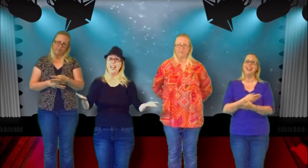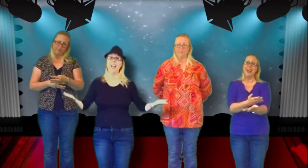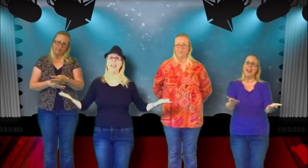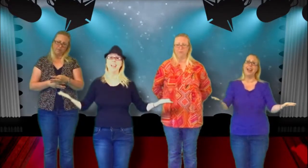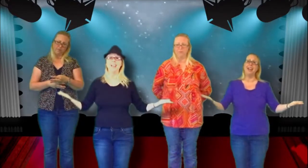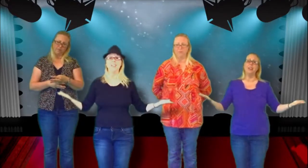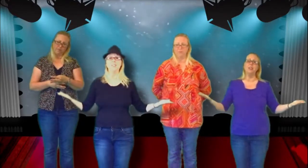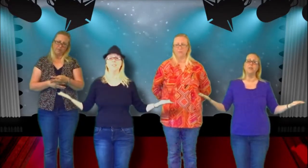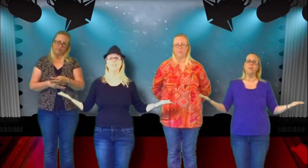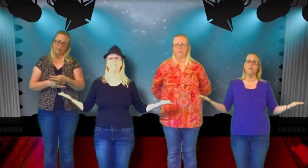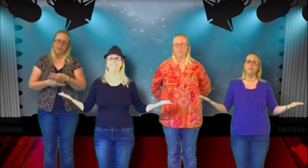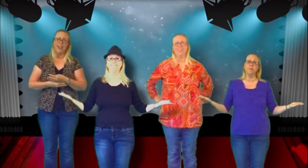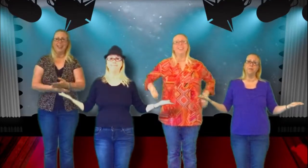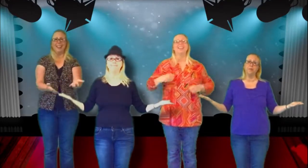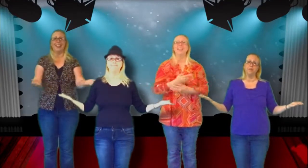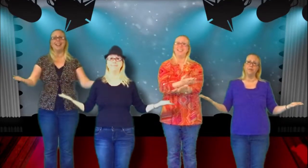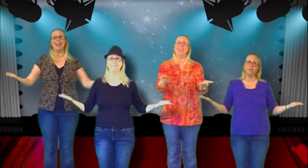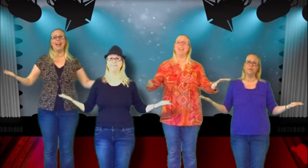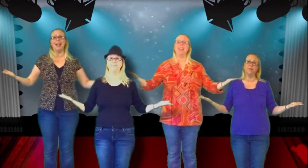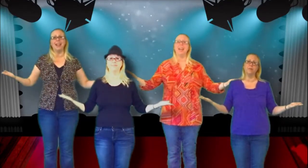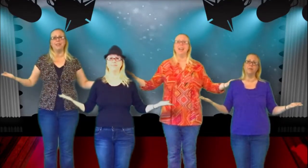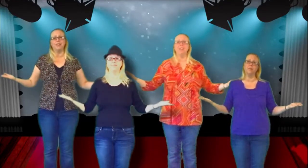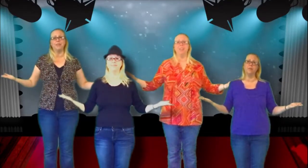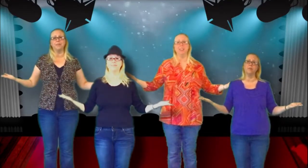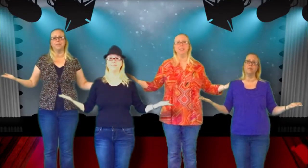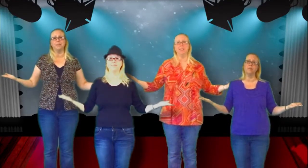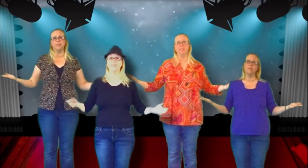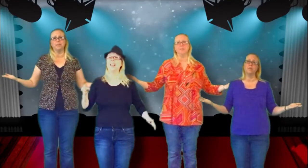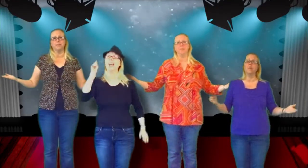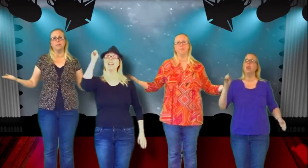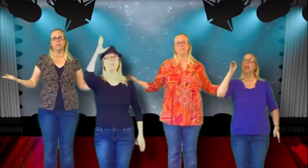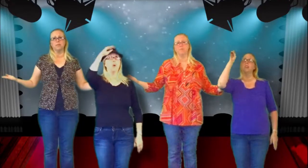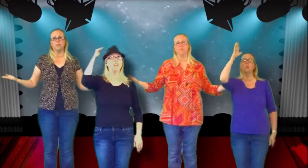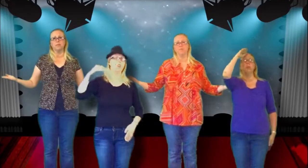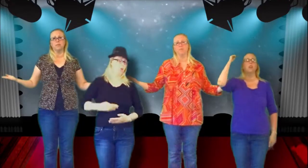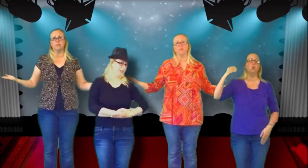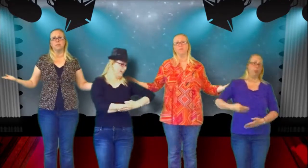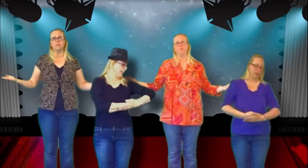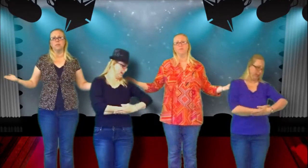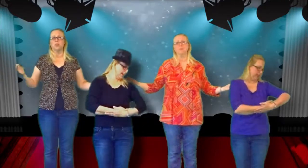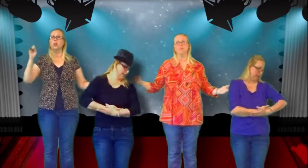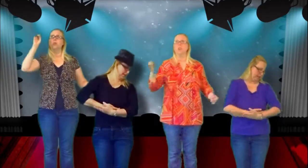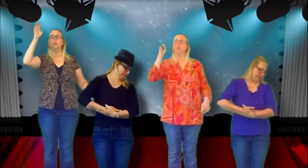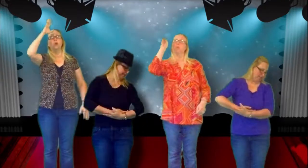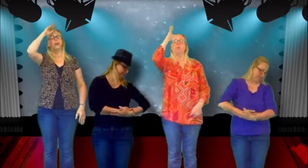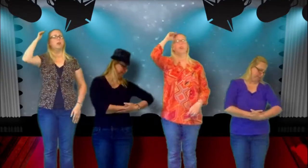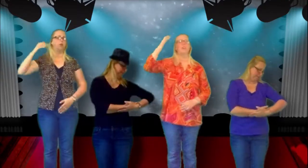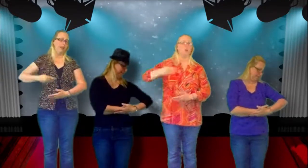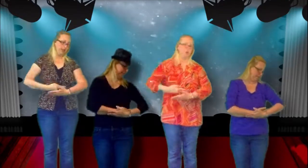you let me go He gave up, he Cause I'm on the side, I'm on